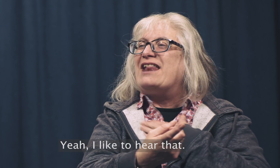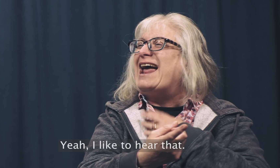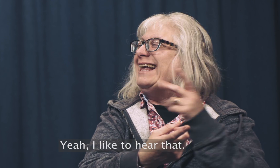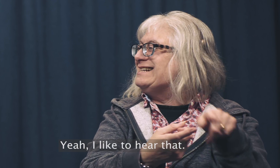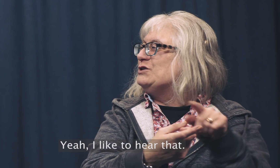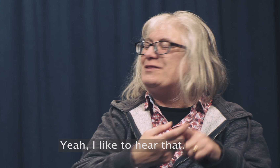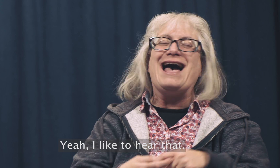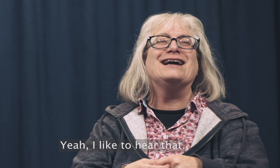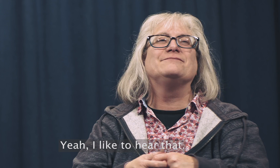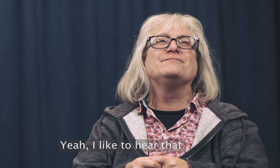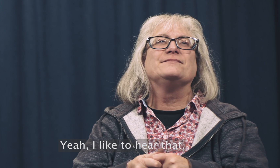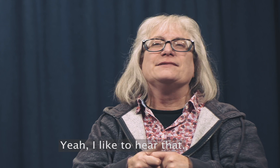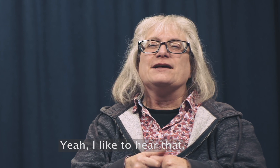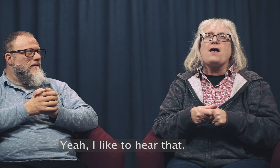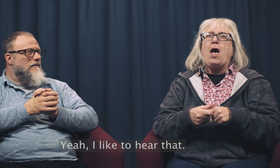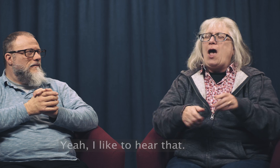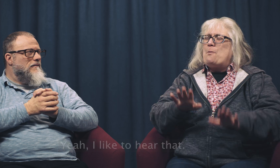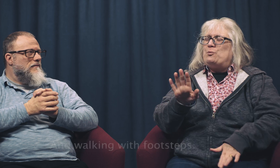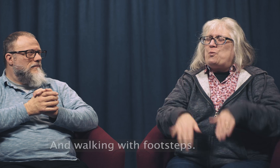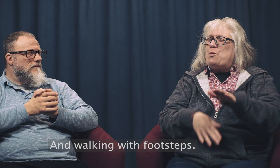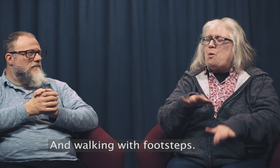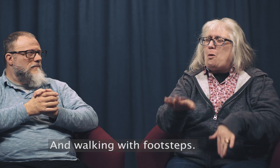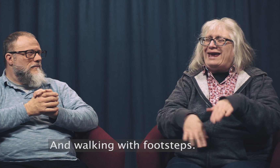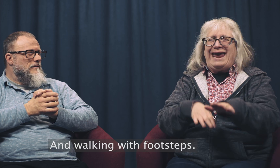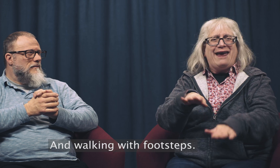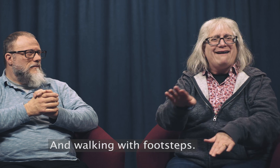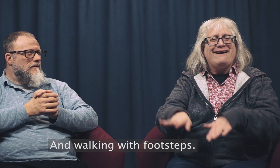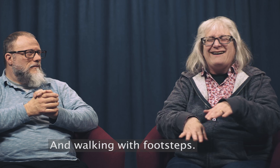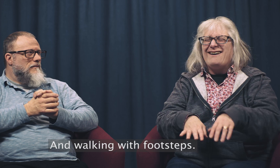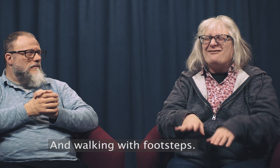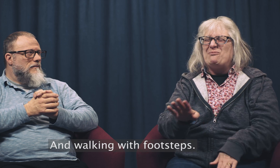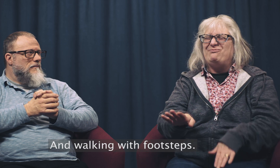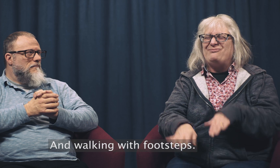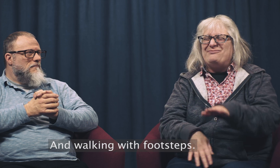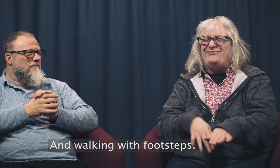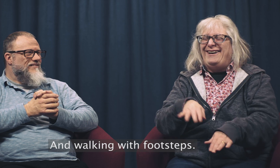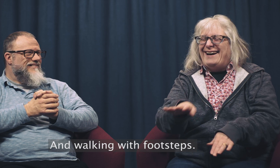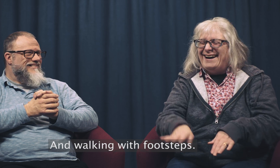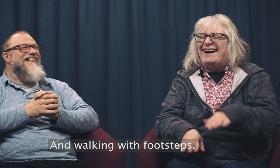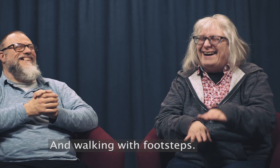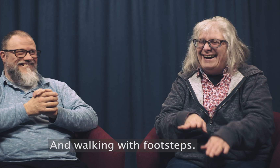yeah I like I like to hear that and walking the footsteps